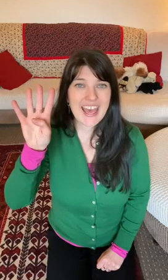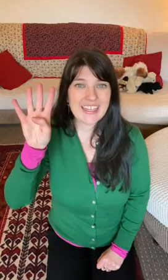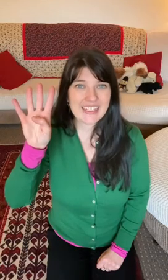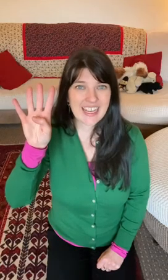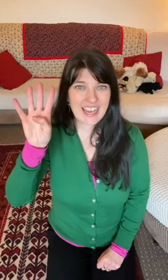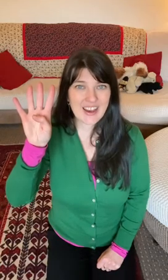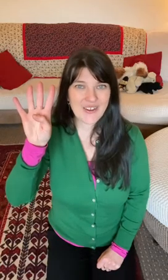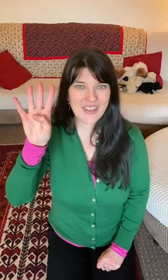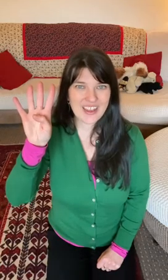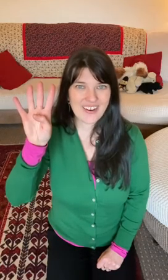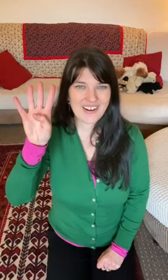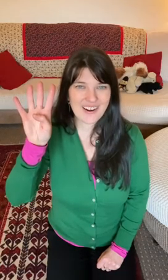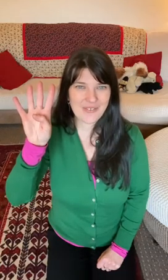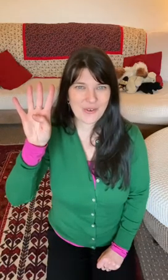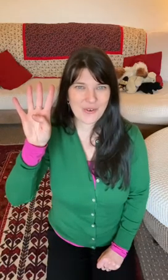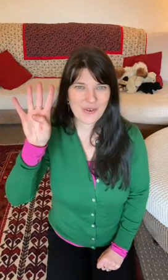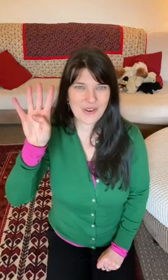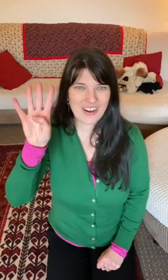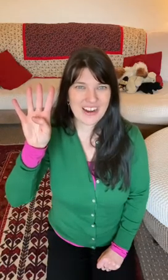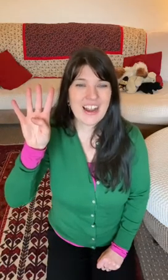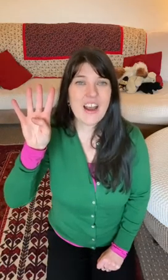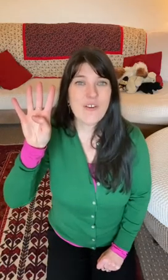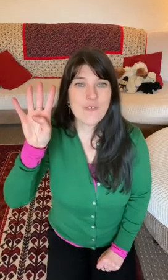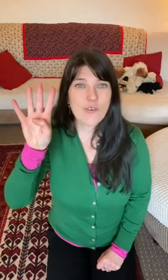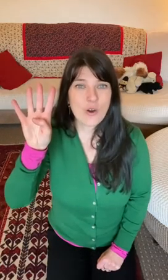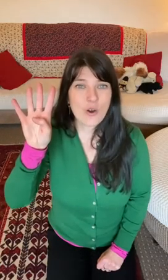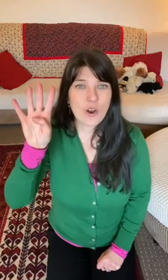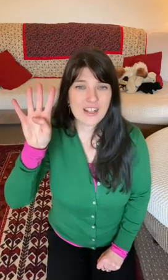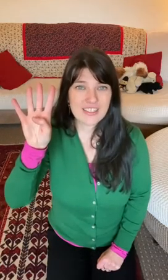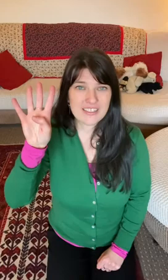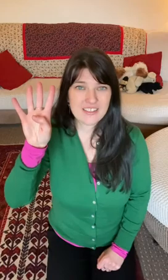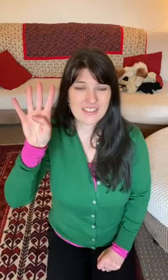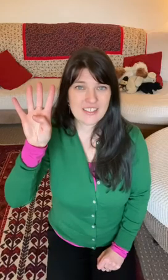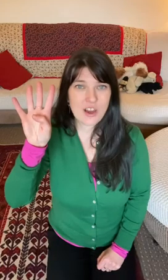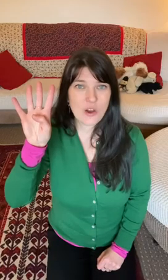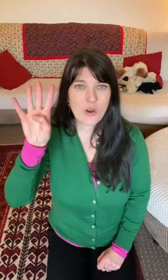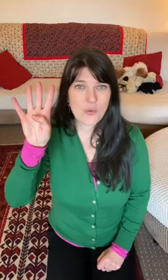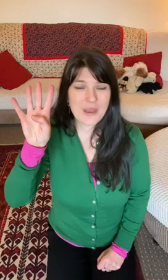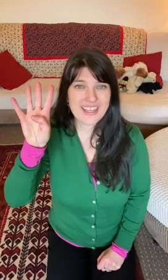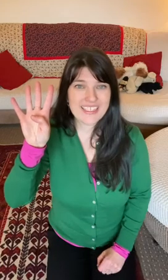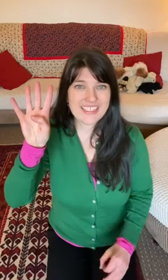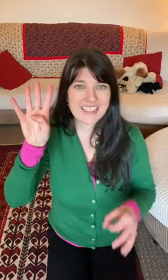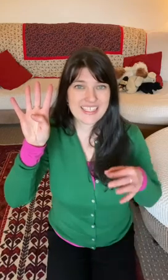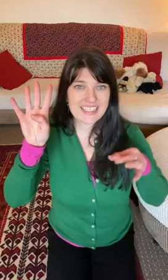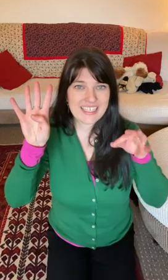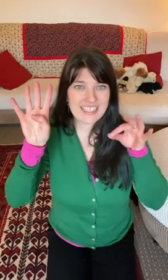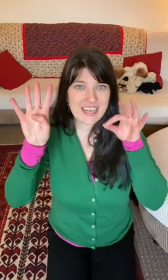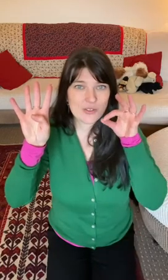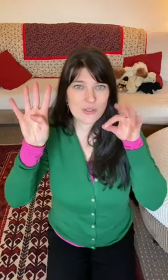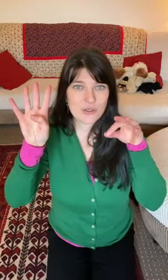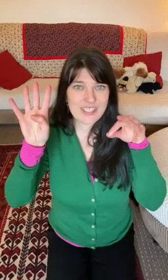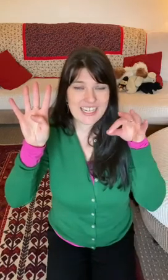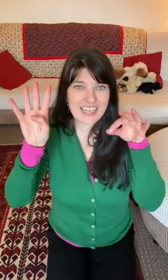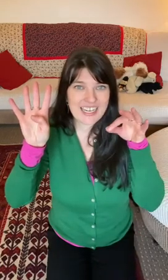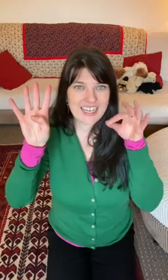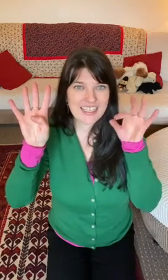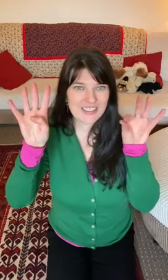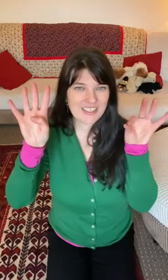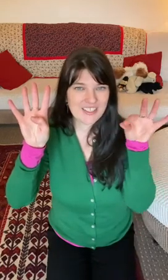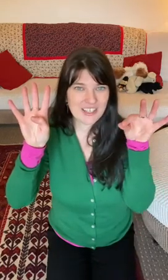now there are four. Four little snowmen sitting down to tea. Can you get your